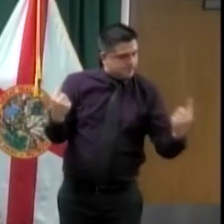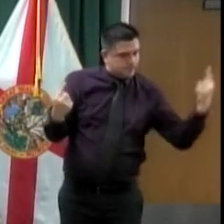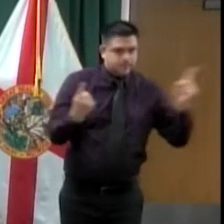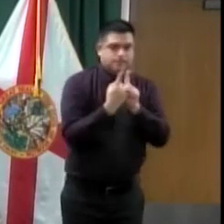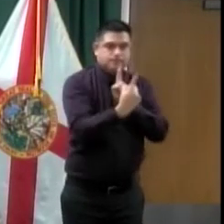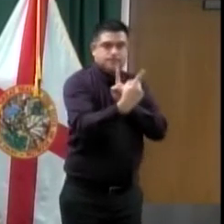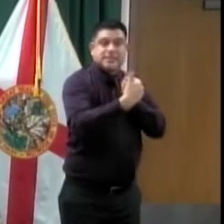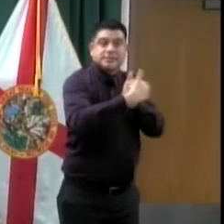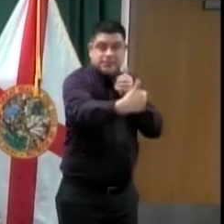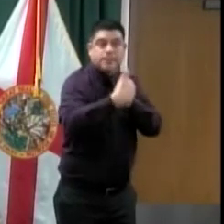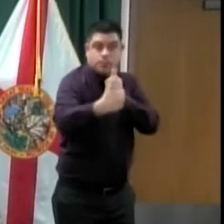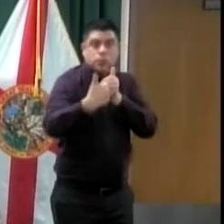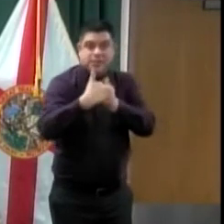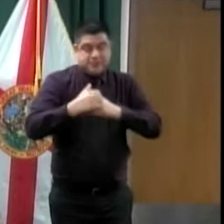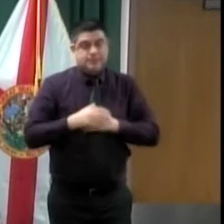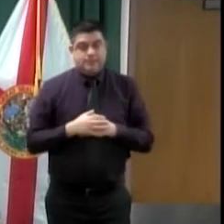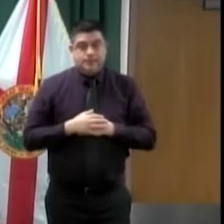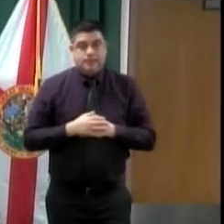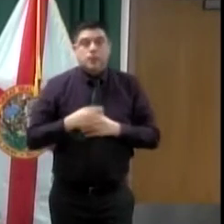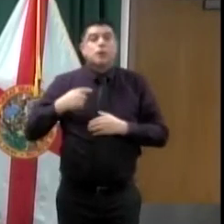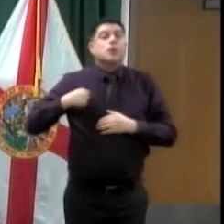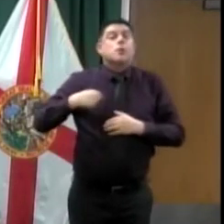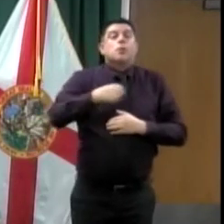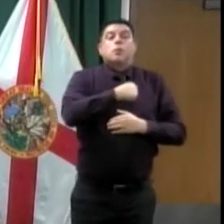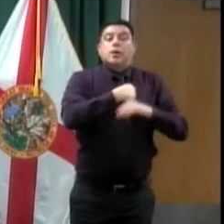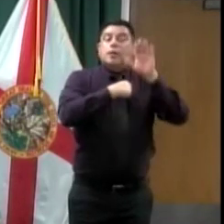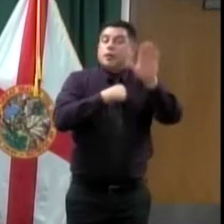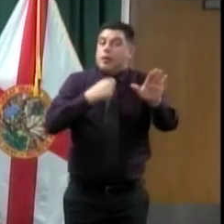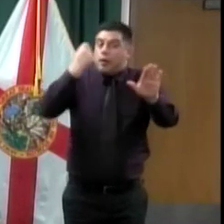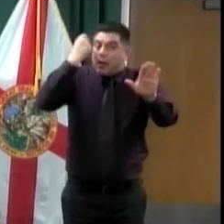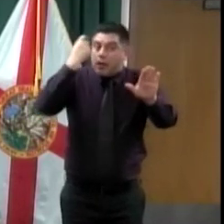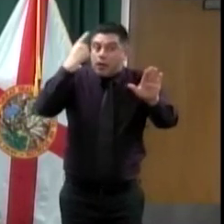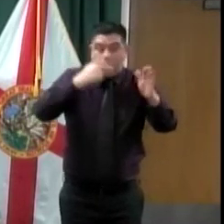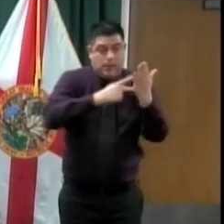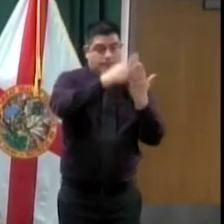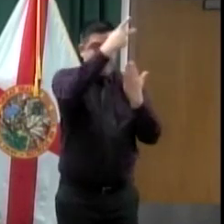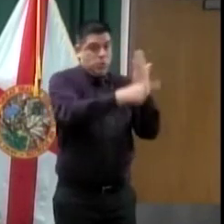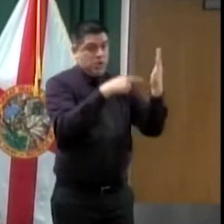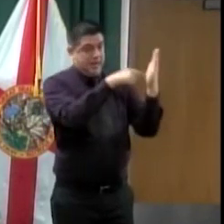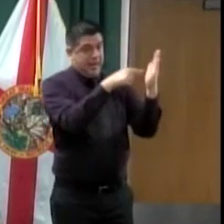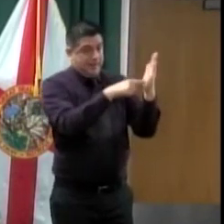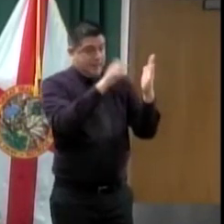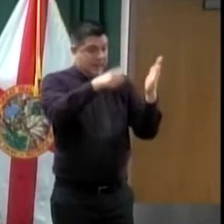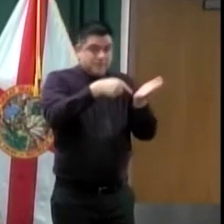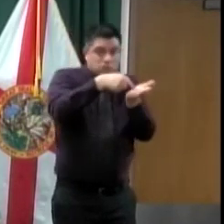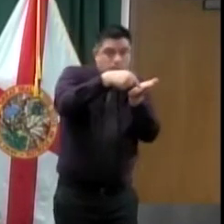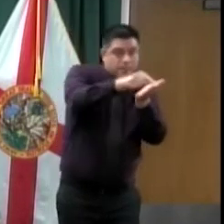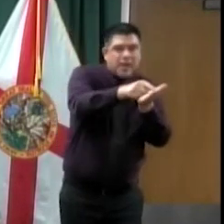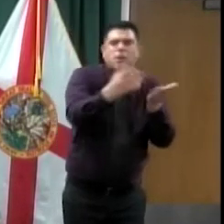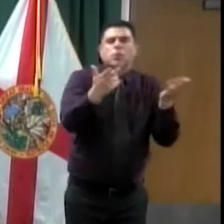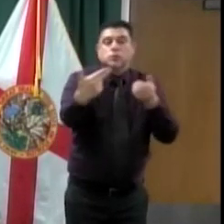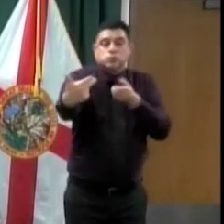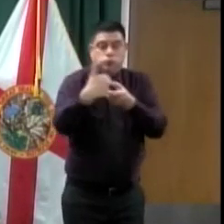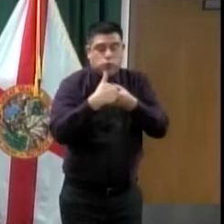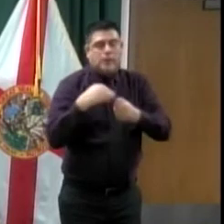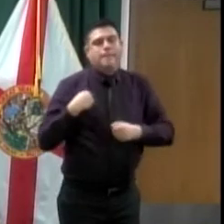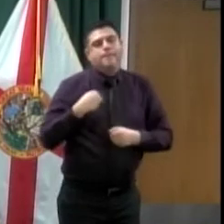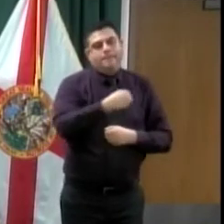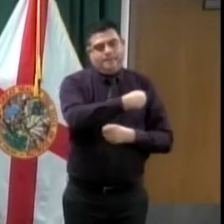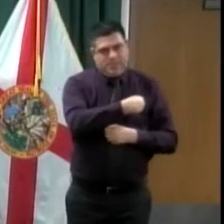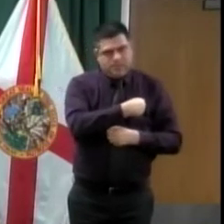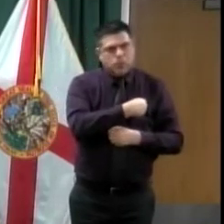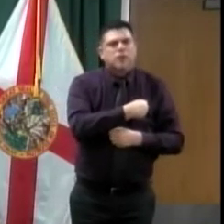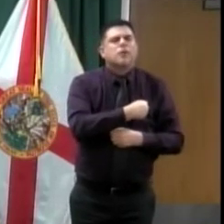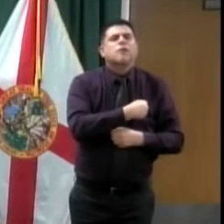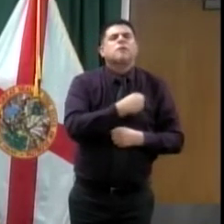families. Normally, we go by a 200% federal poverty level. But at this time, if someone lost a job and is just